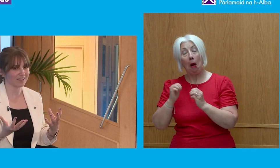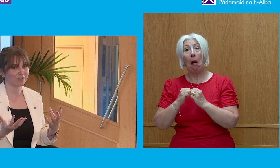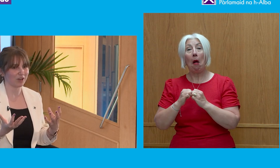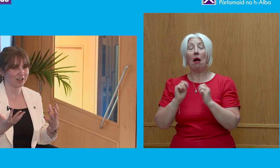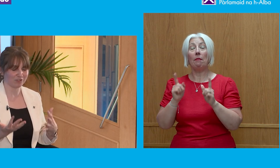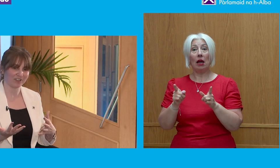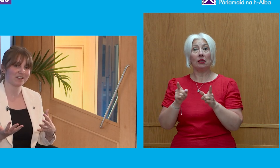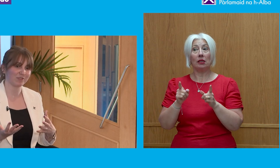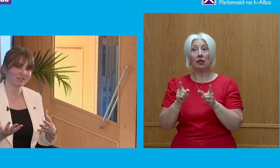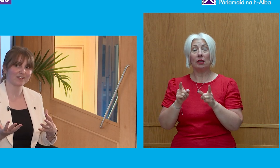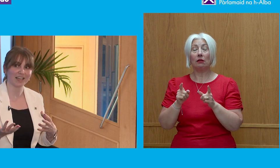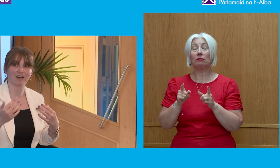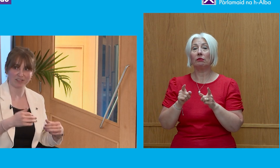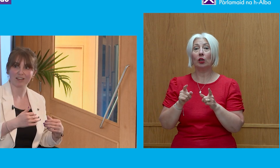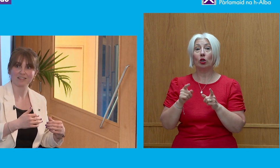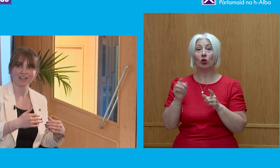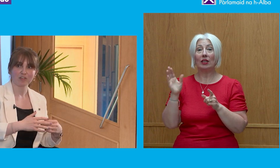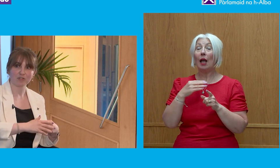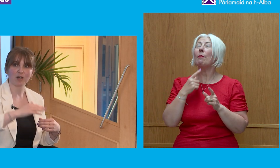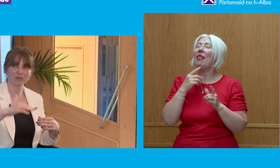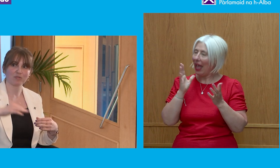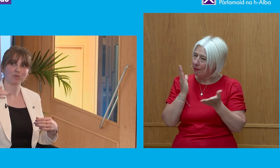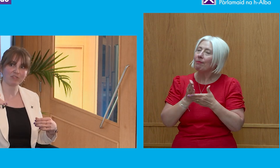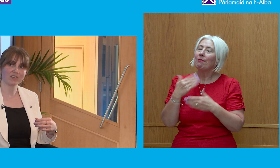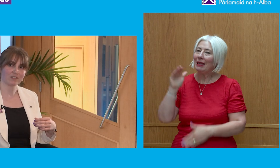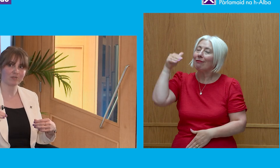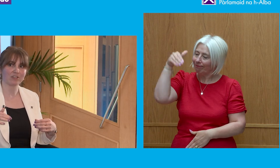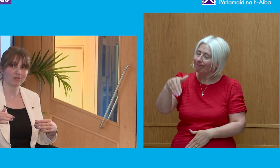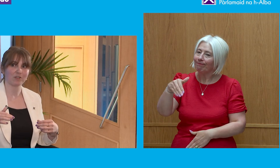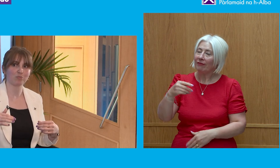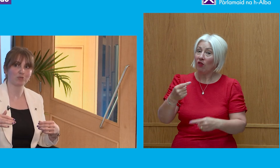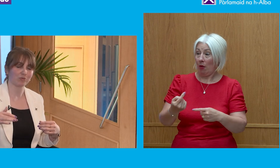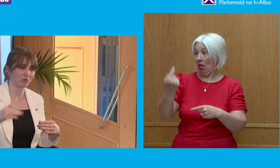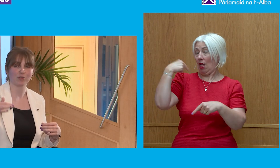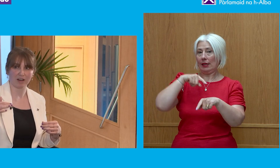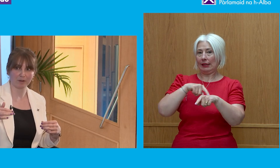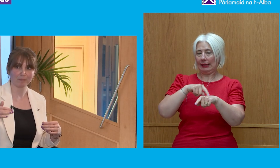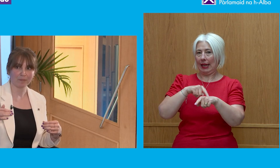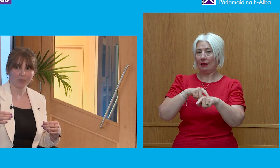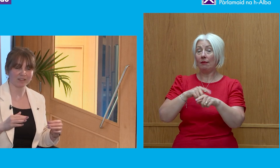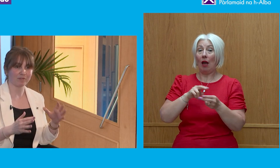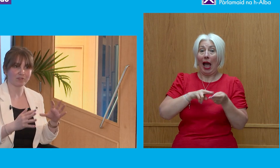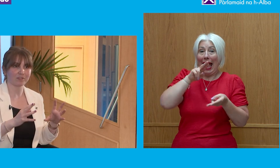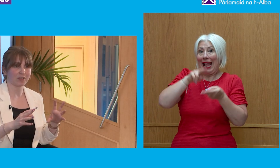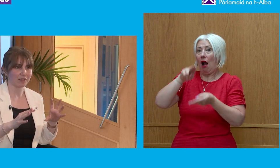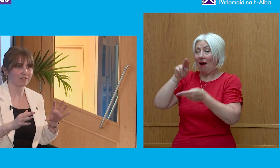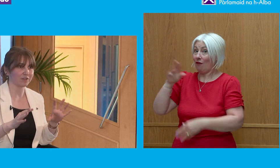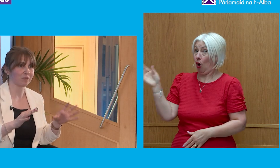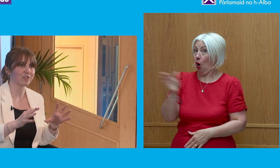these, I should say as well, they have declined. So, numbers from the previous iterations of these reports were all higher. And